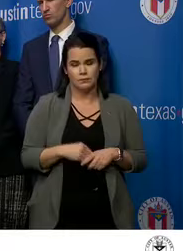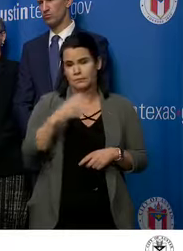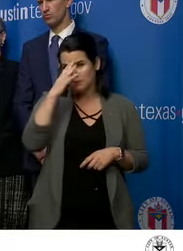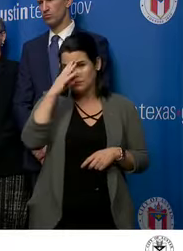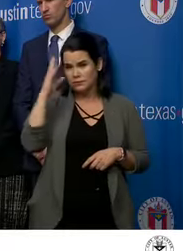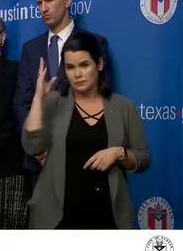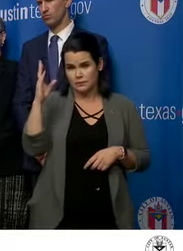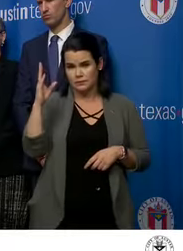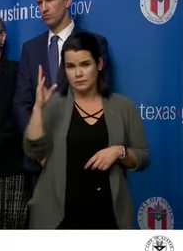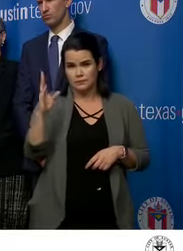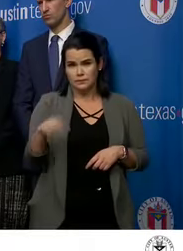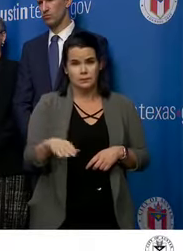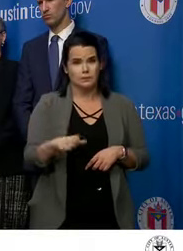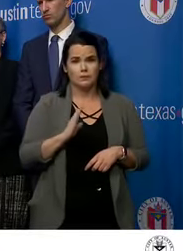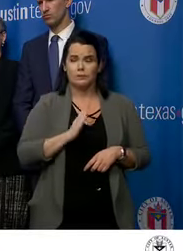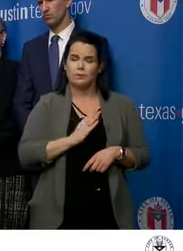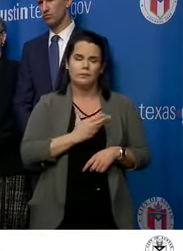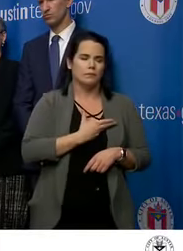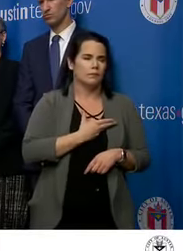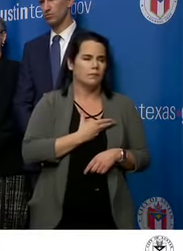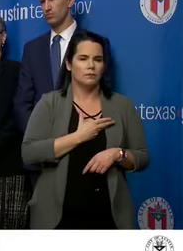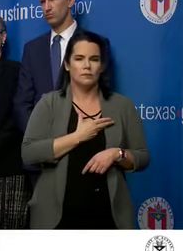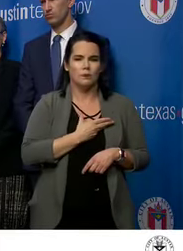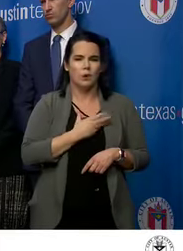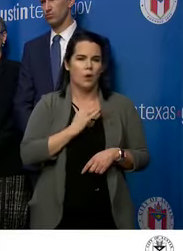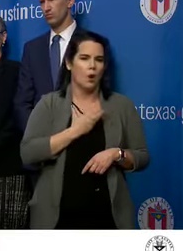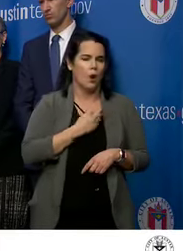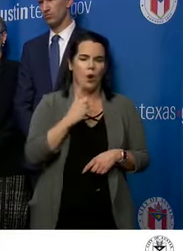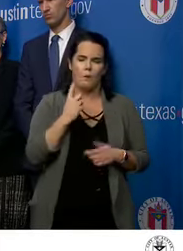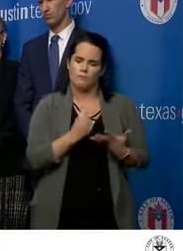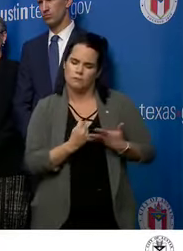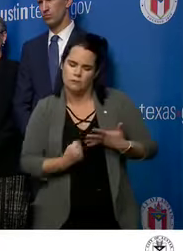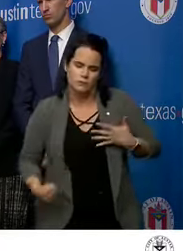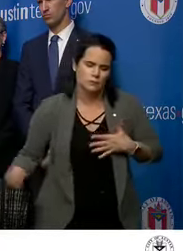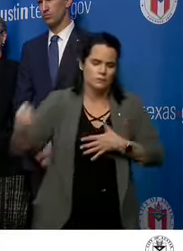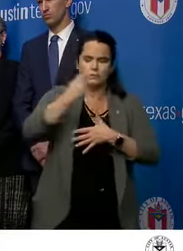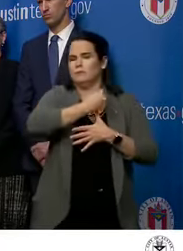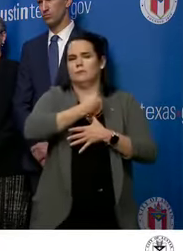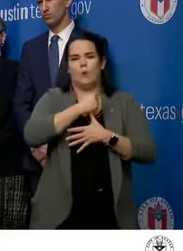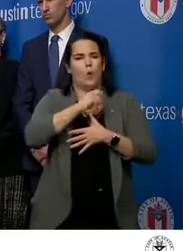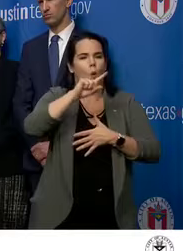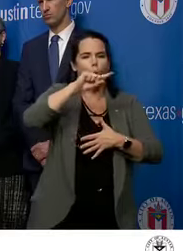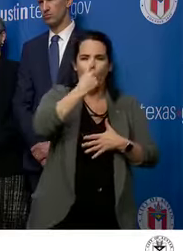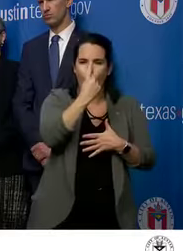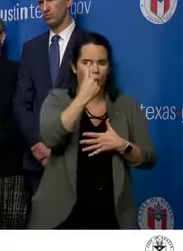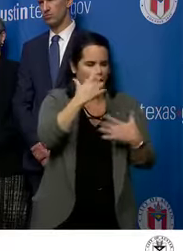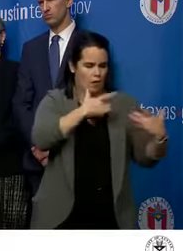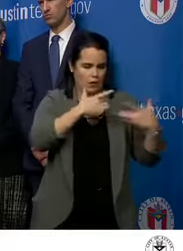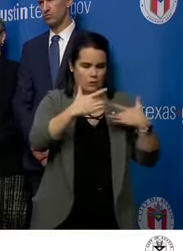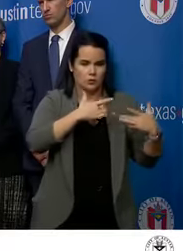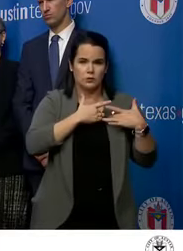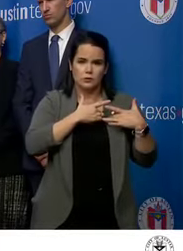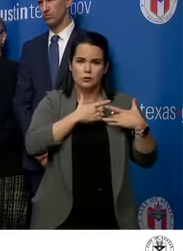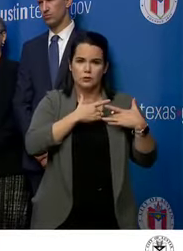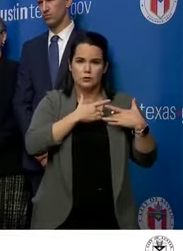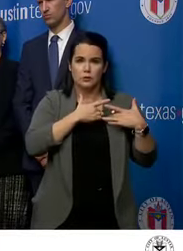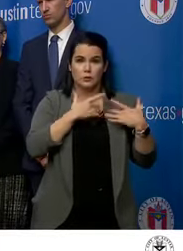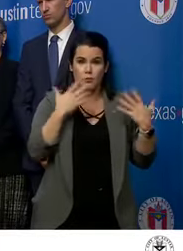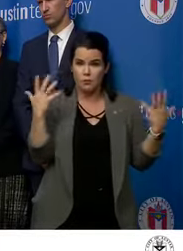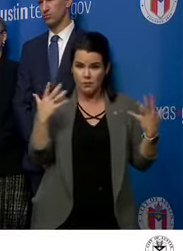and only consideration right now is ensuring as best we can the